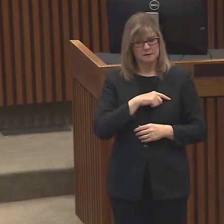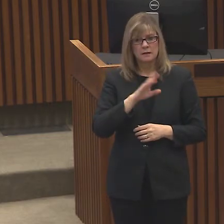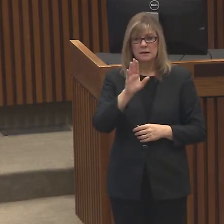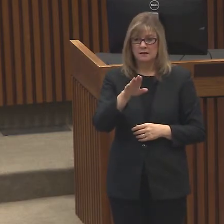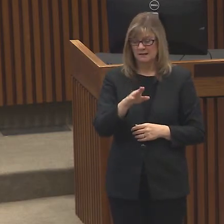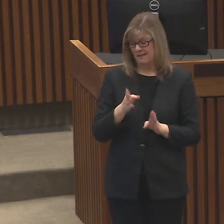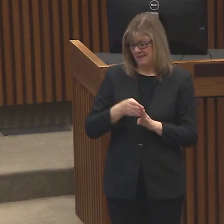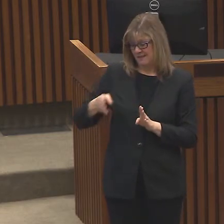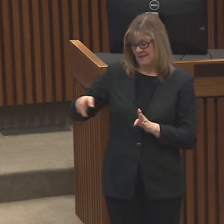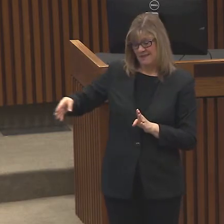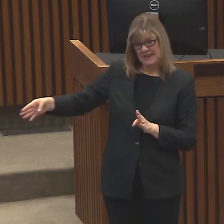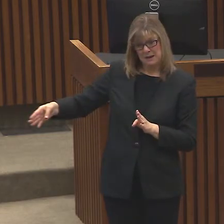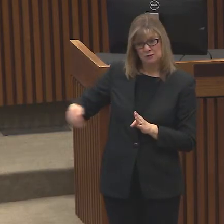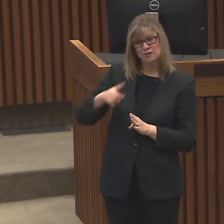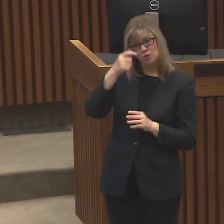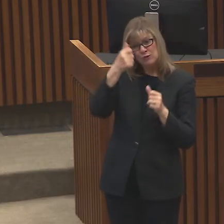neighbor.